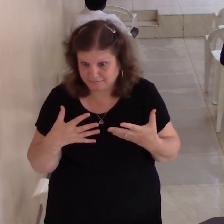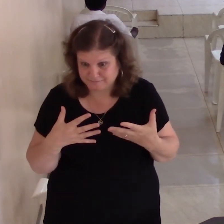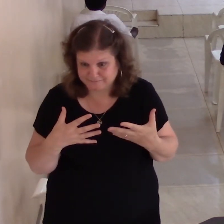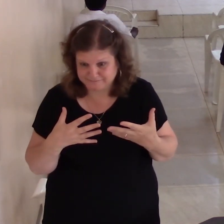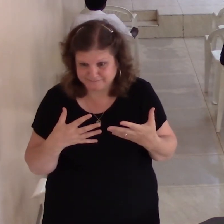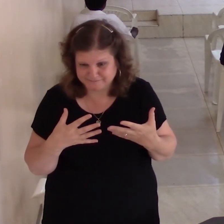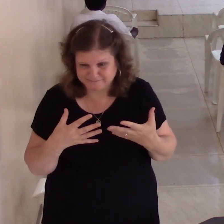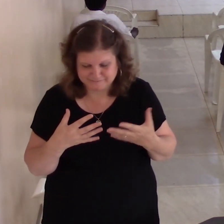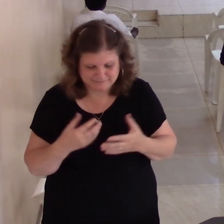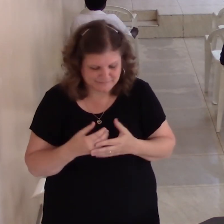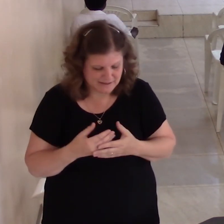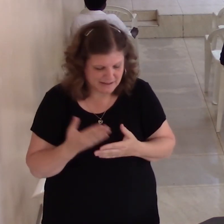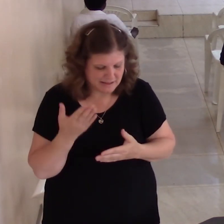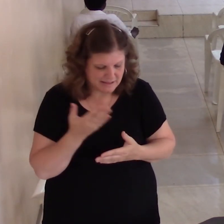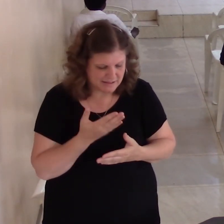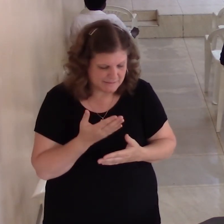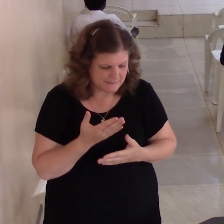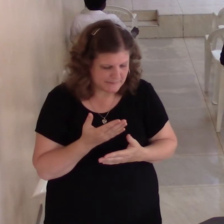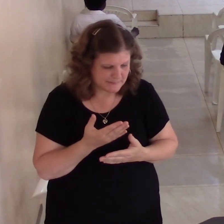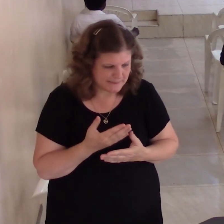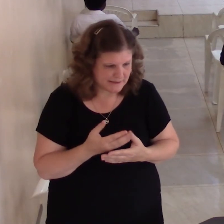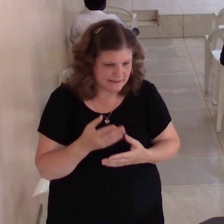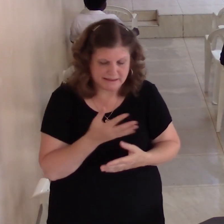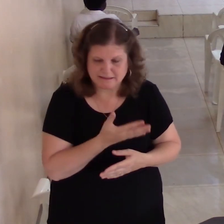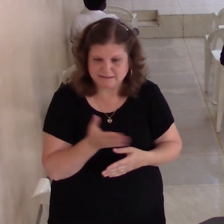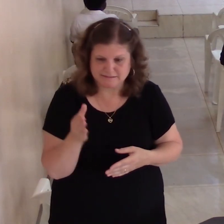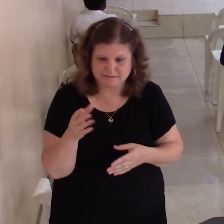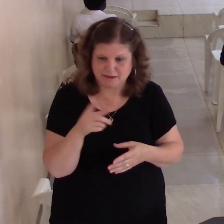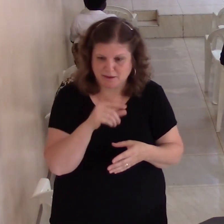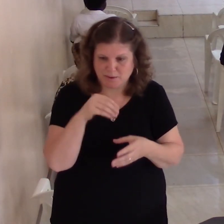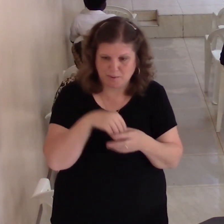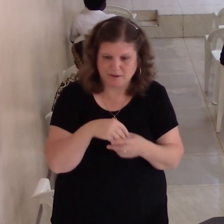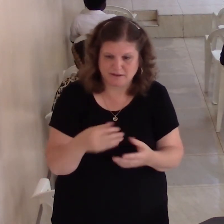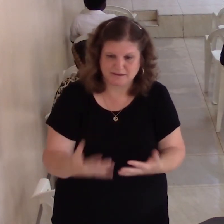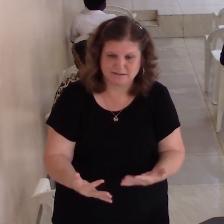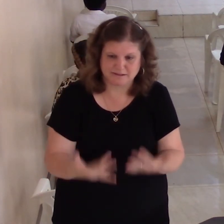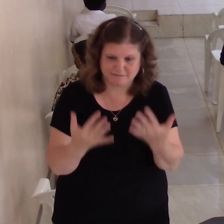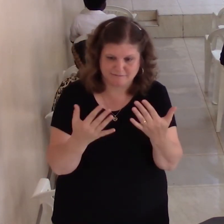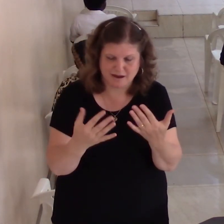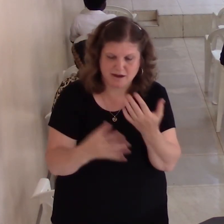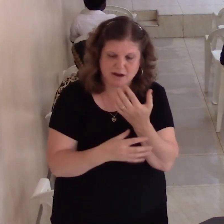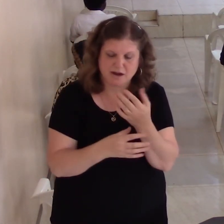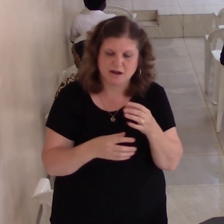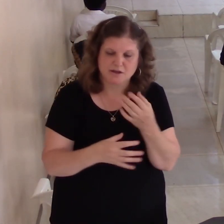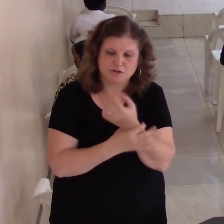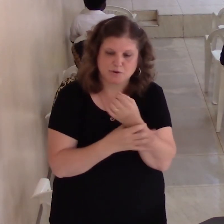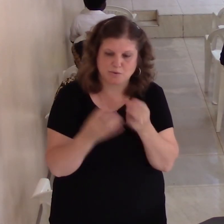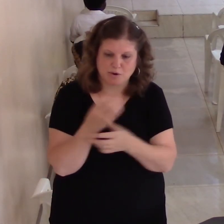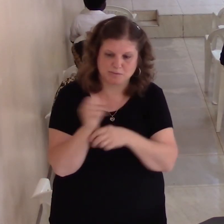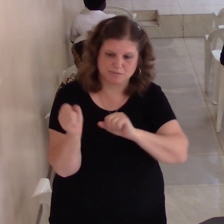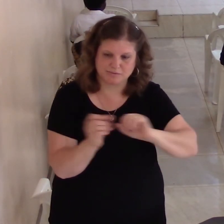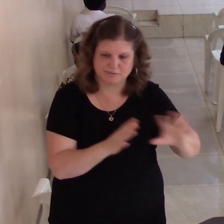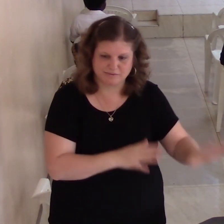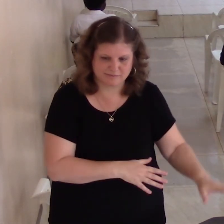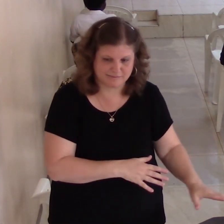hit down on the ground the ropes burn off and they're fine I imagine there's some rejoicing in there